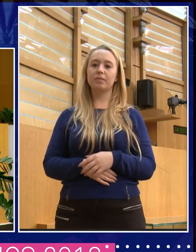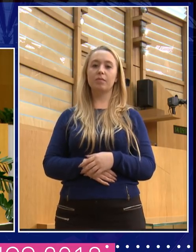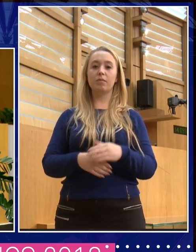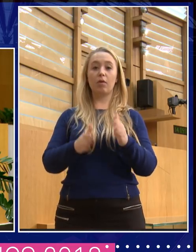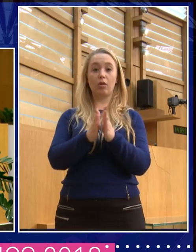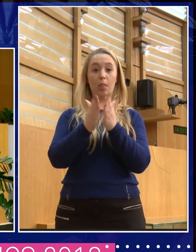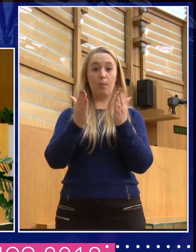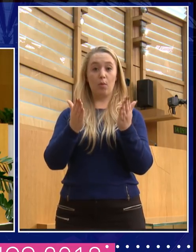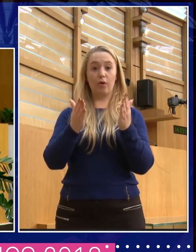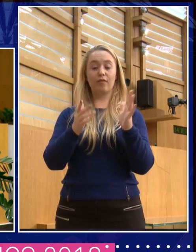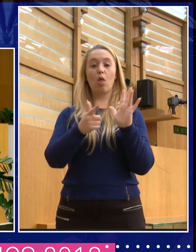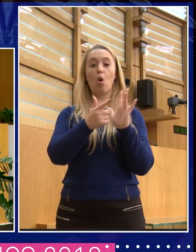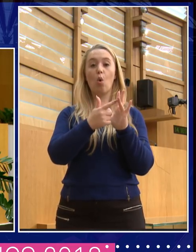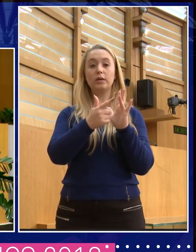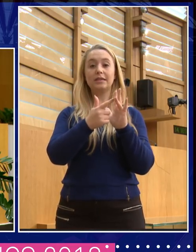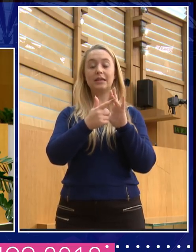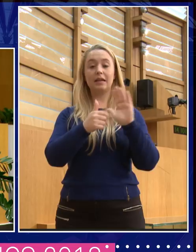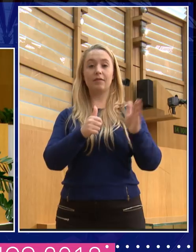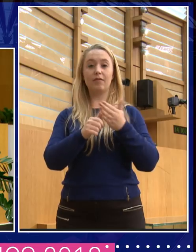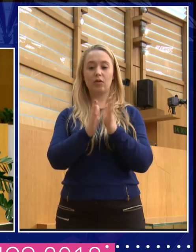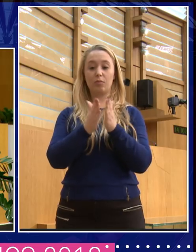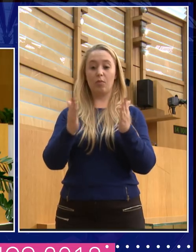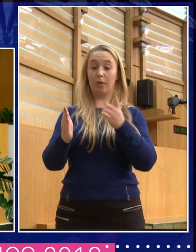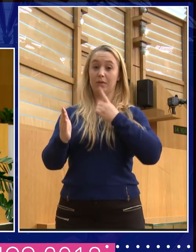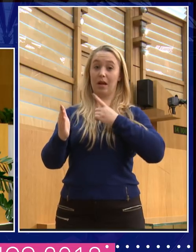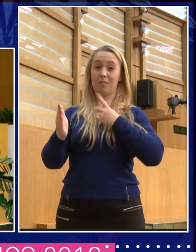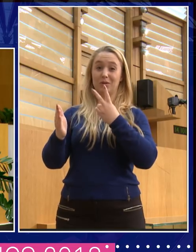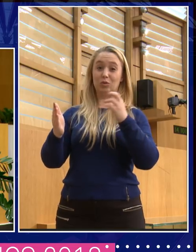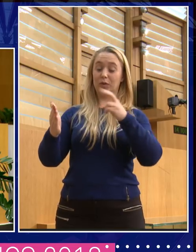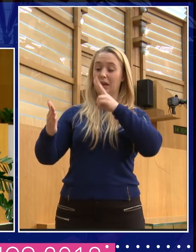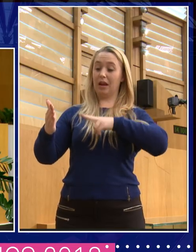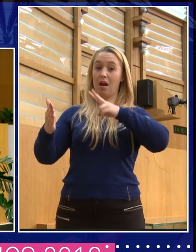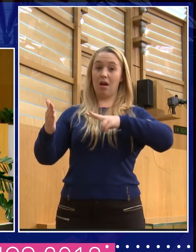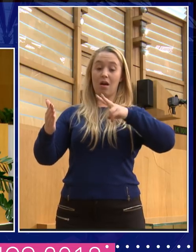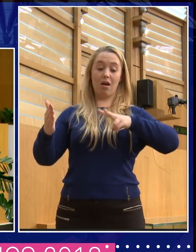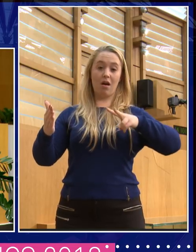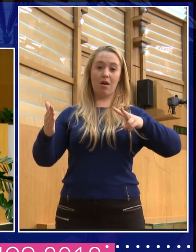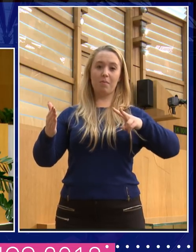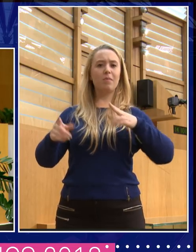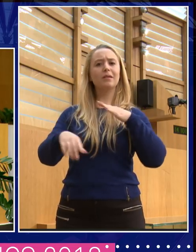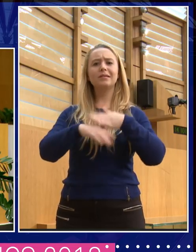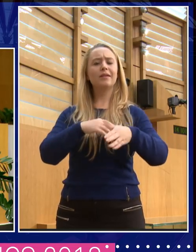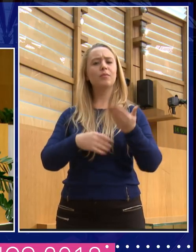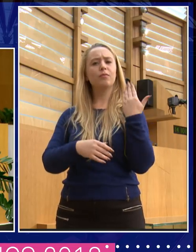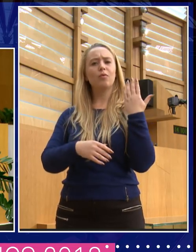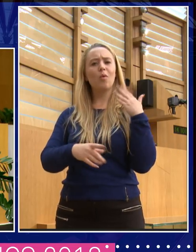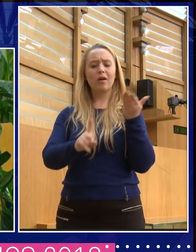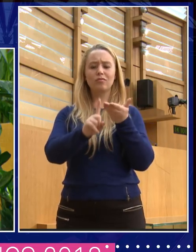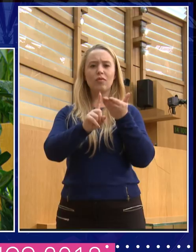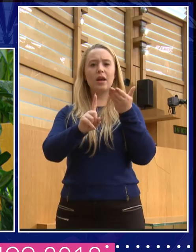the Odyssey, which I must have read, what, you know, 20 times, but I'd never really noticed. And it's a